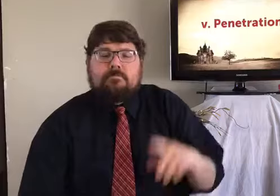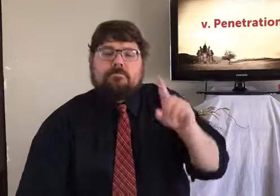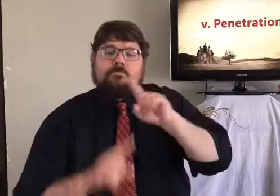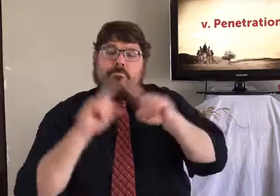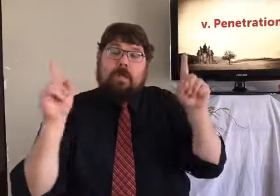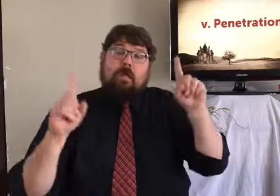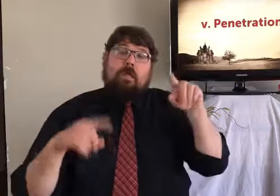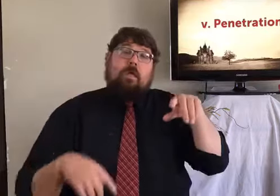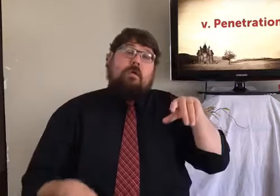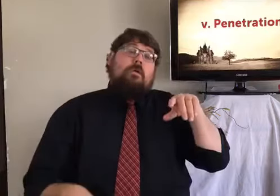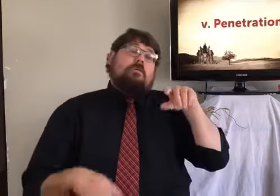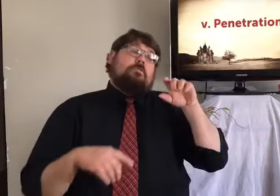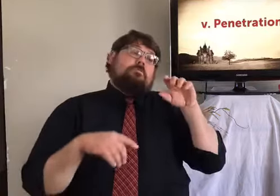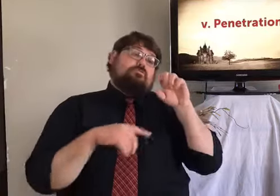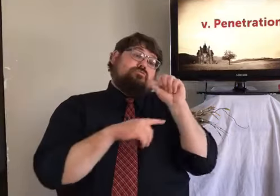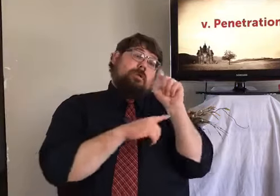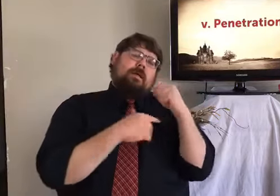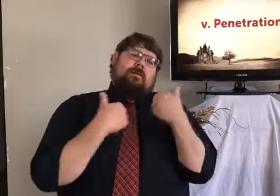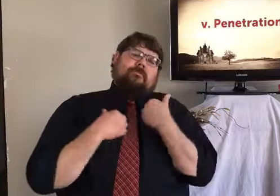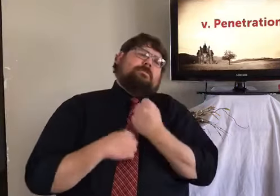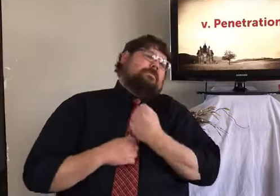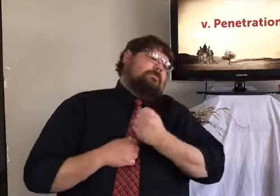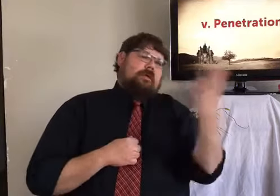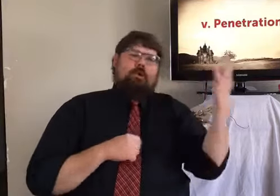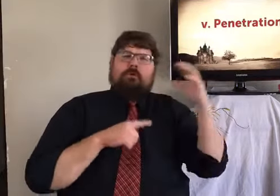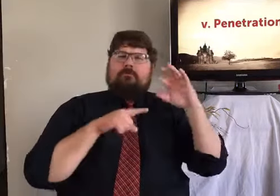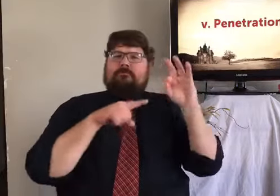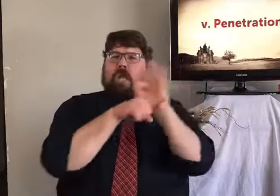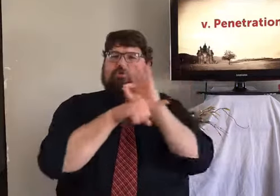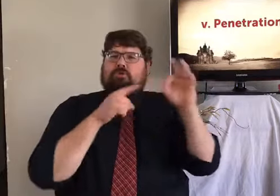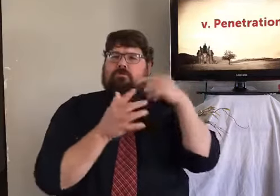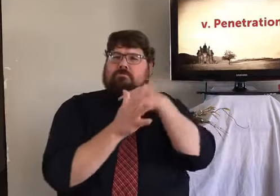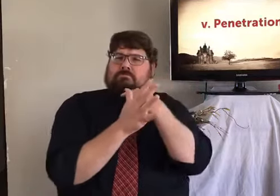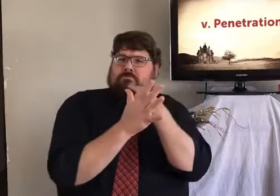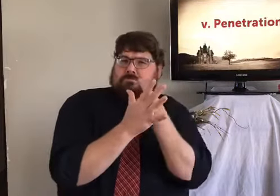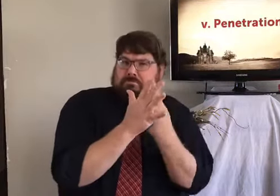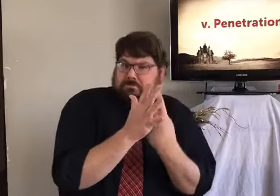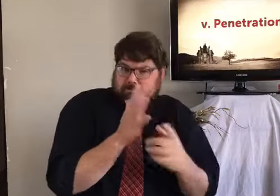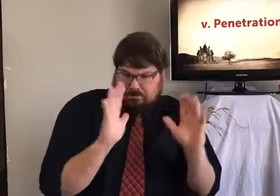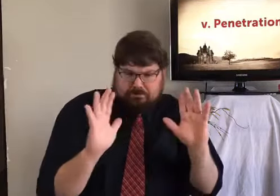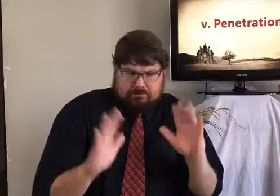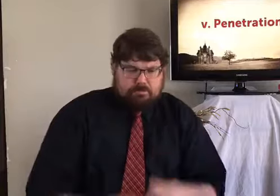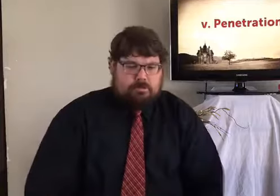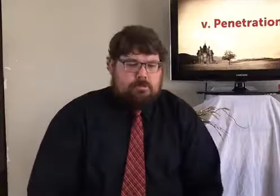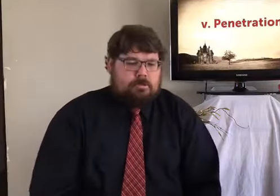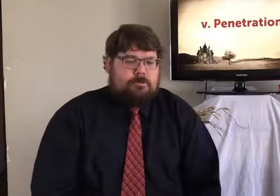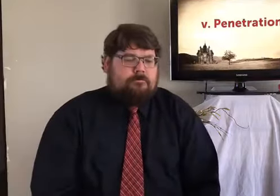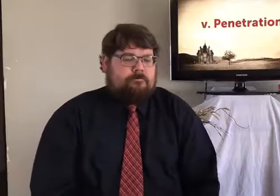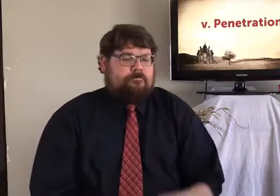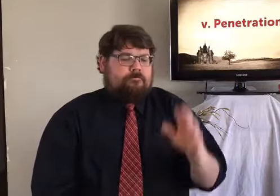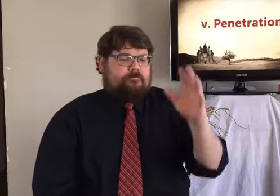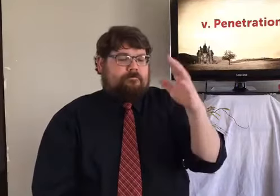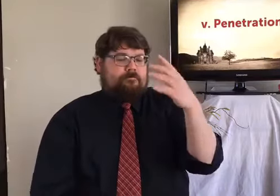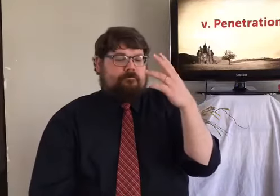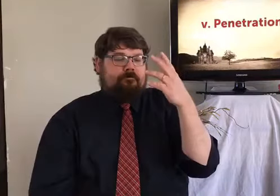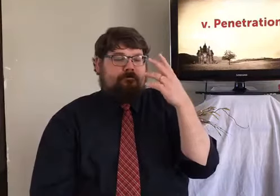can be a problem. know, that's part of the American diet that's not good for us. But salt has all these different